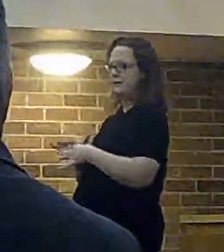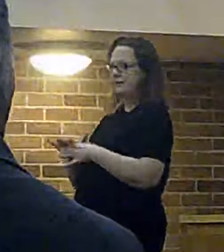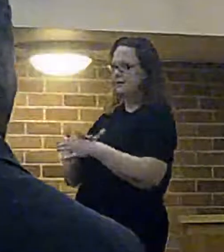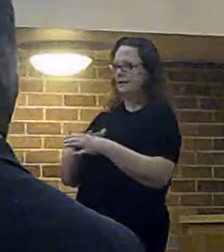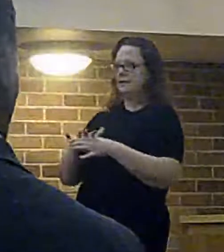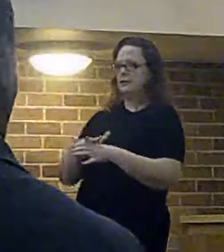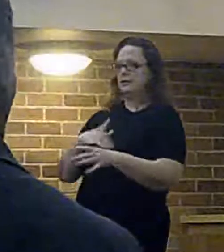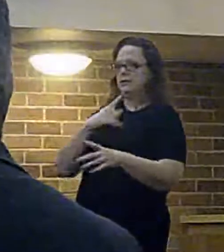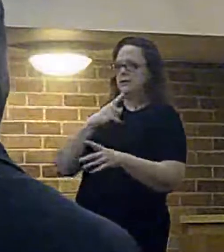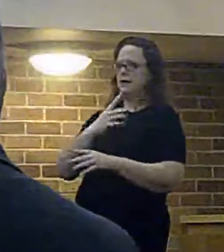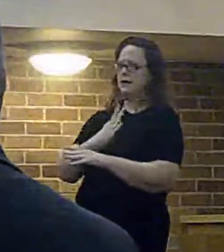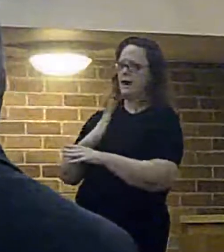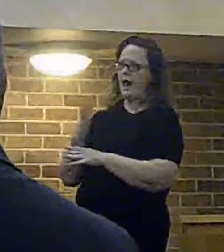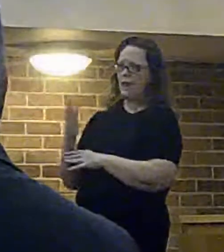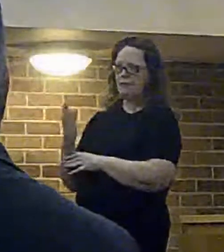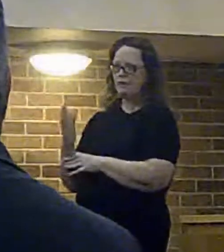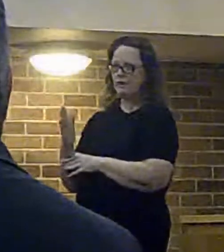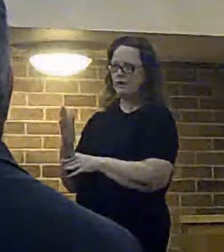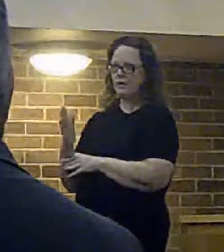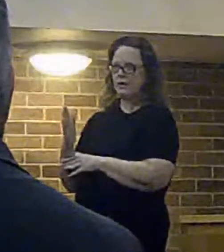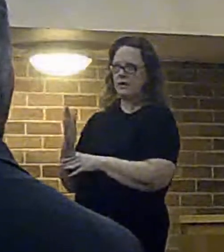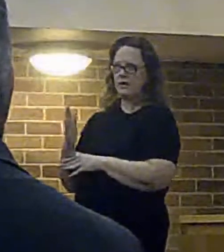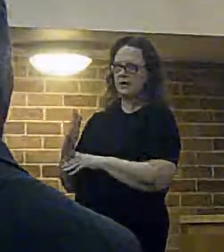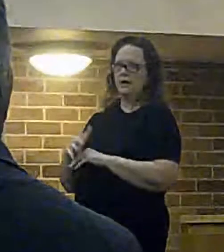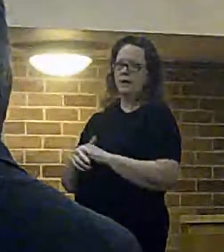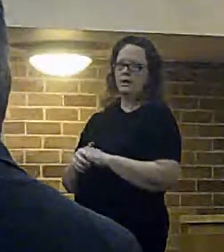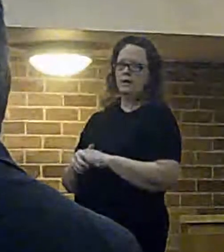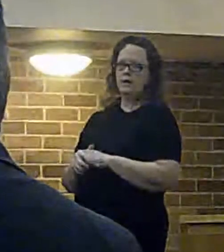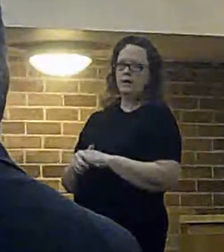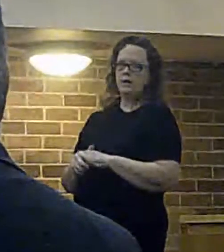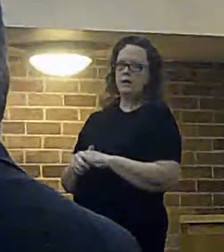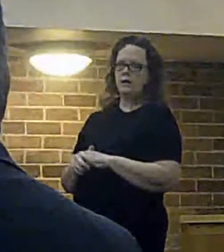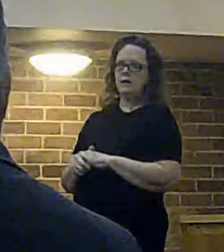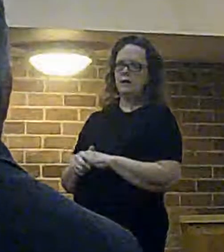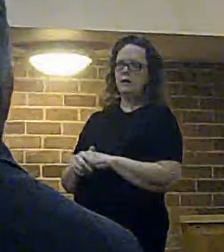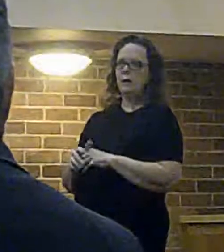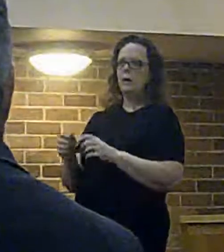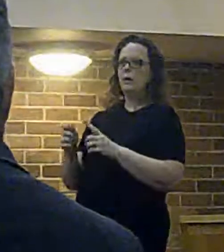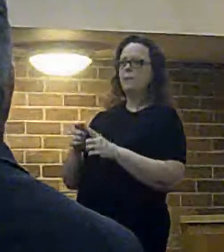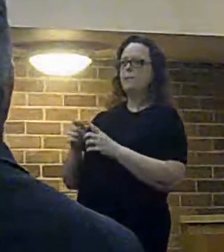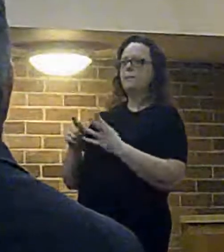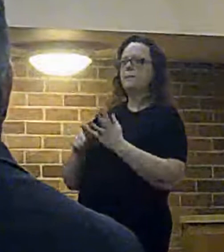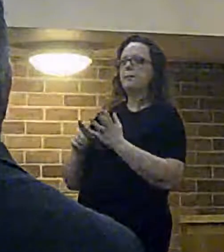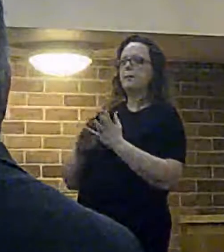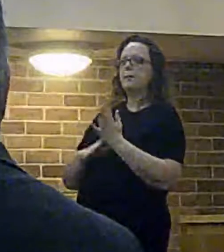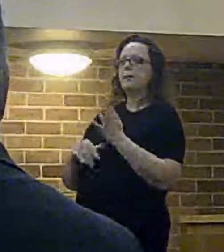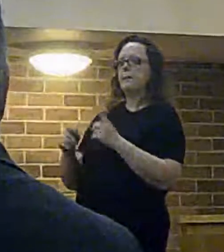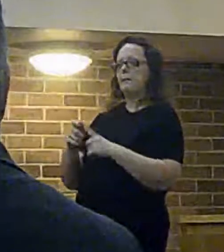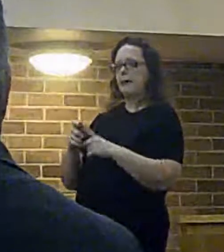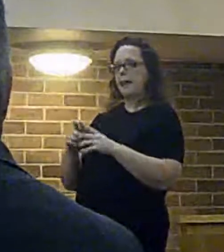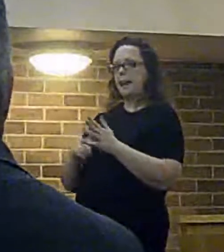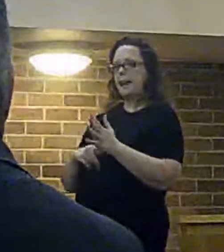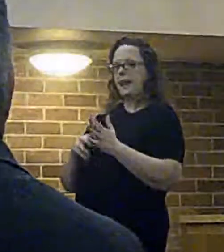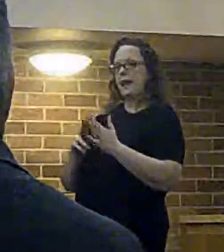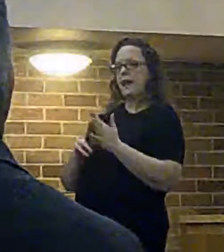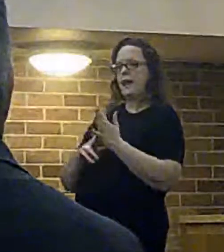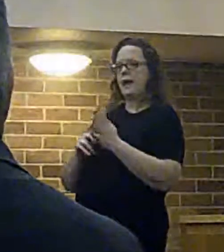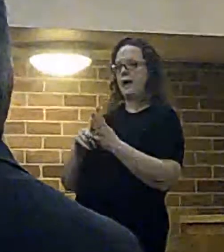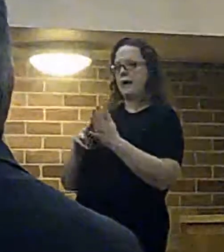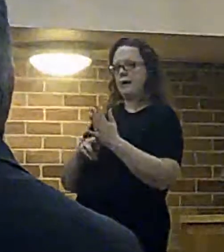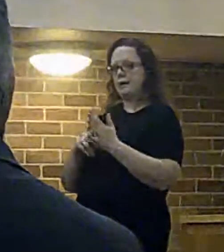and make the point again i'm not sure i don't make this any more clear pump lane in particular towards the junction of roundabout